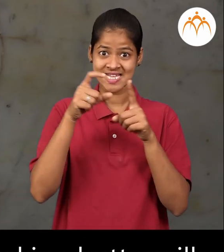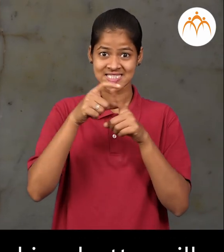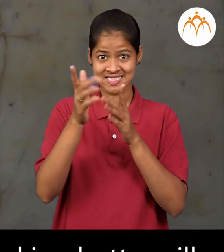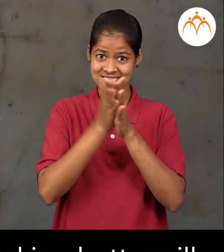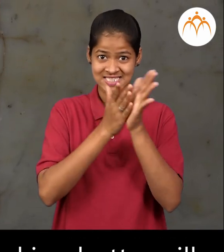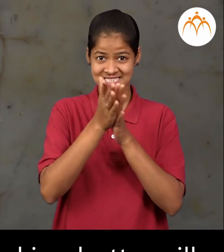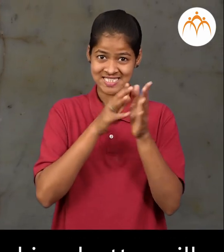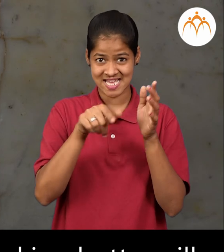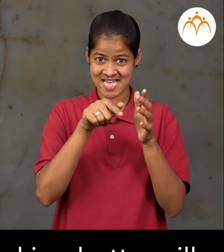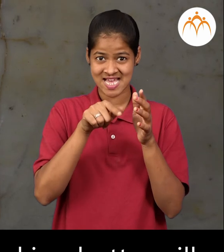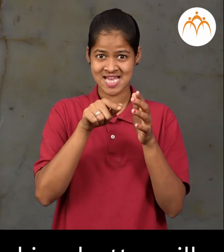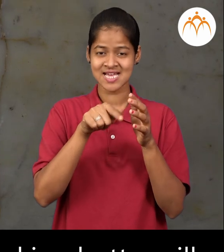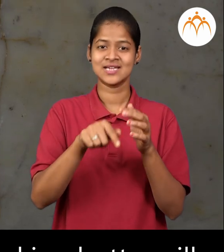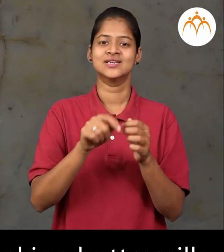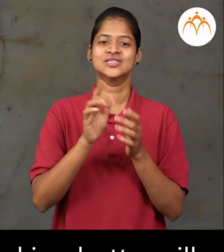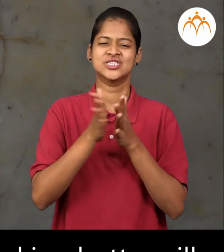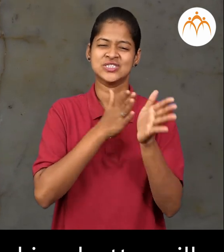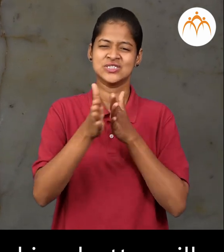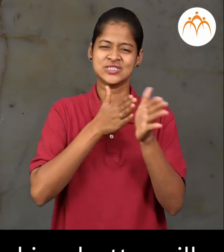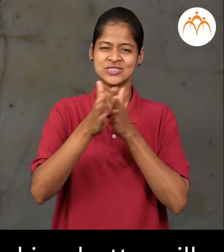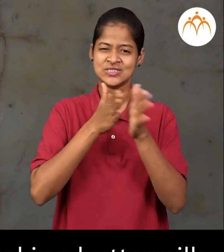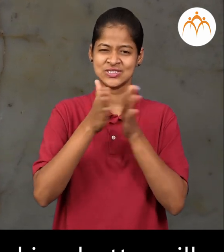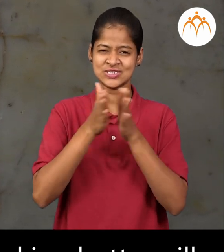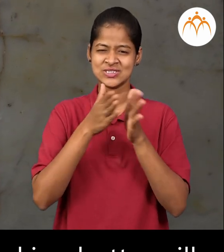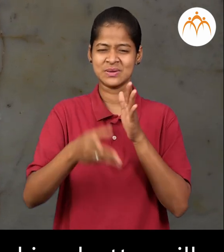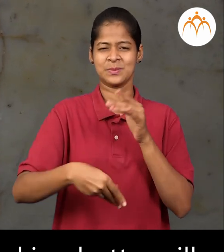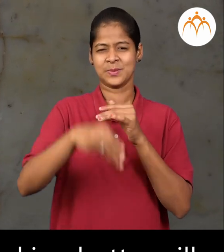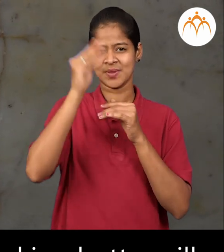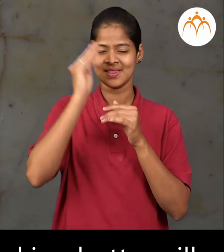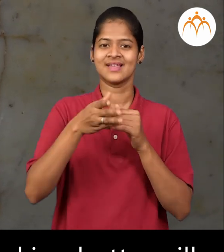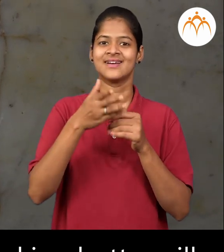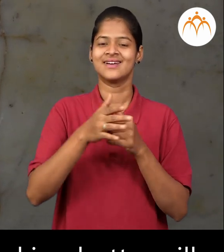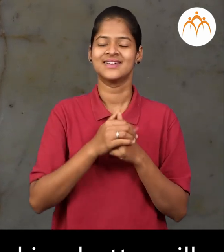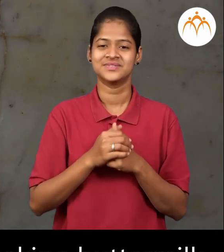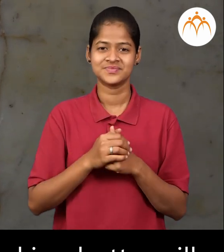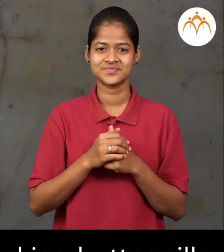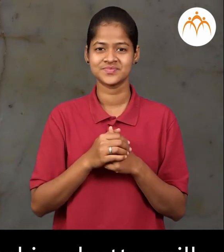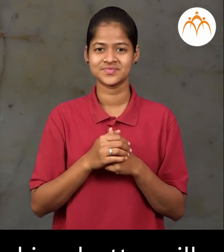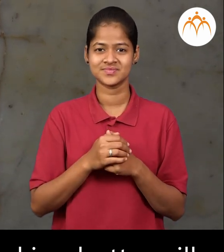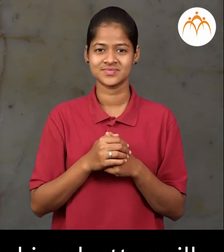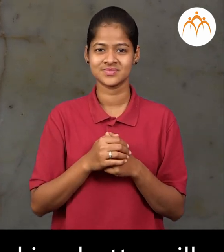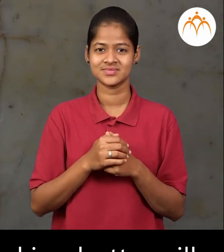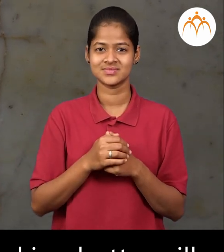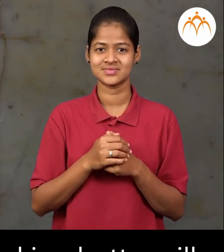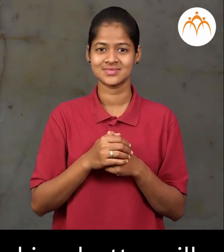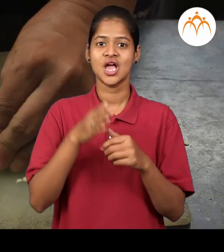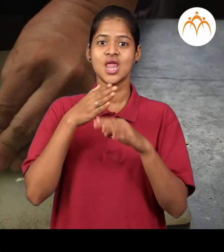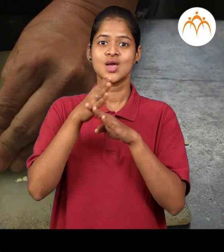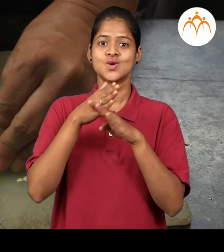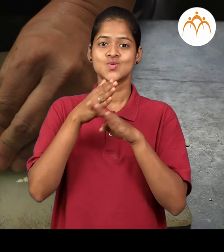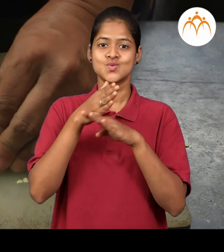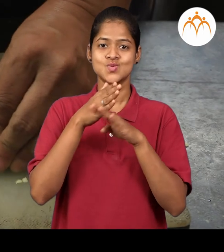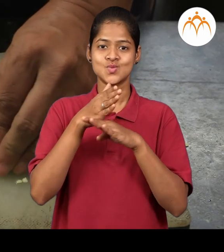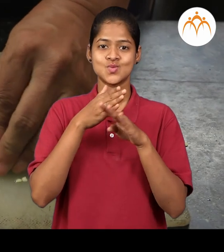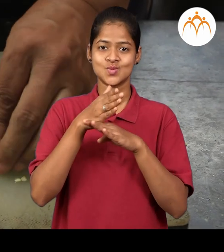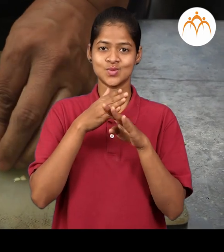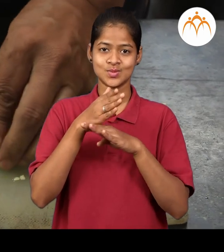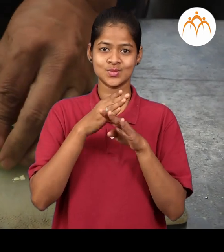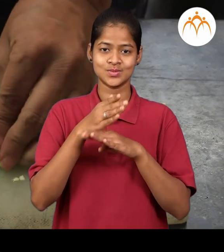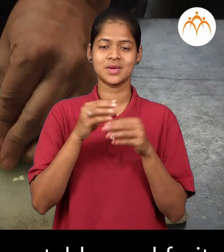churner is used for making buttermilk knife knife is